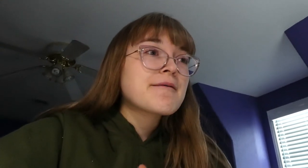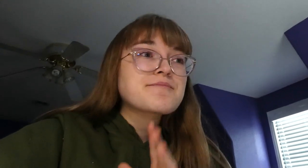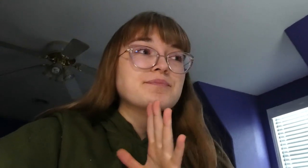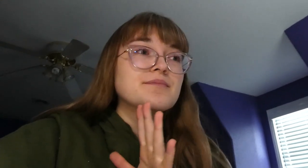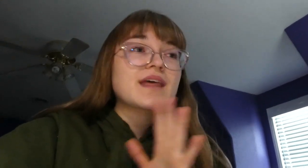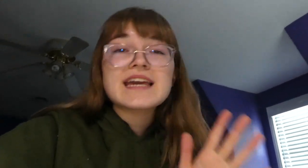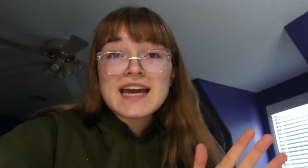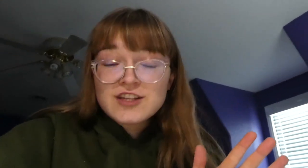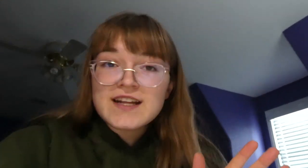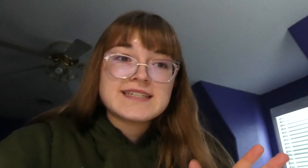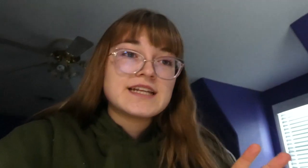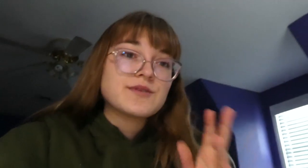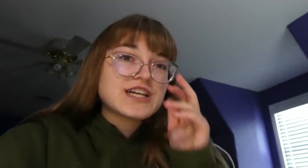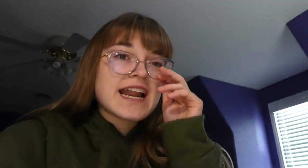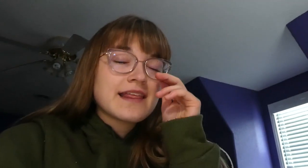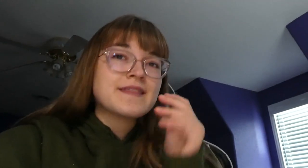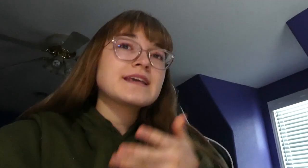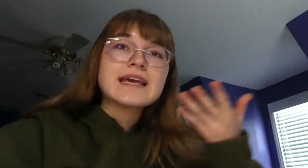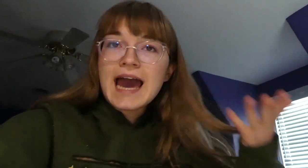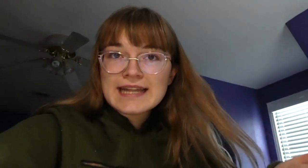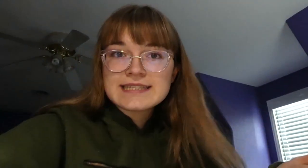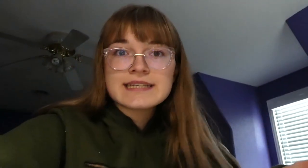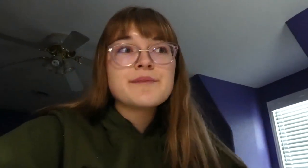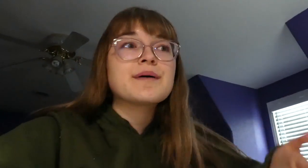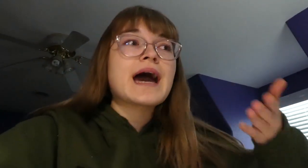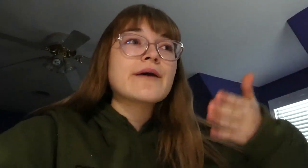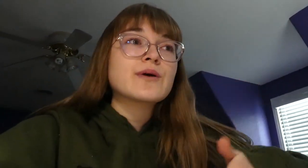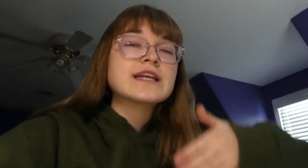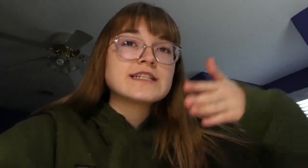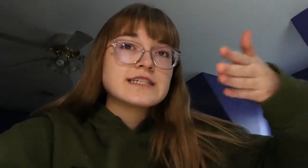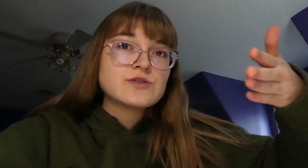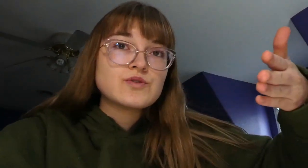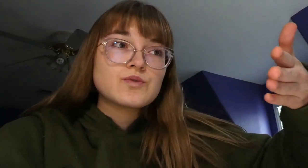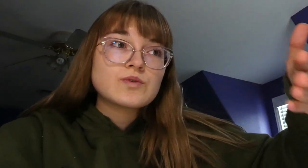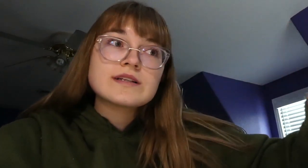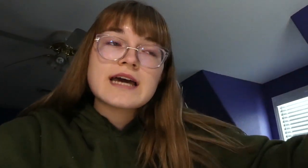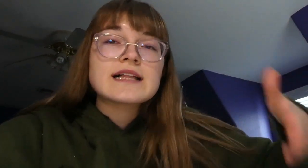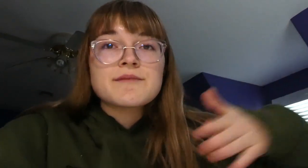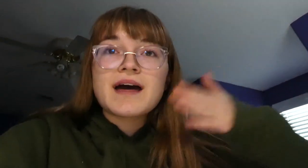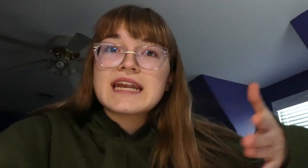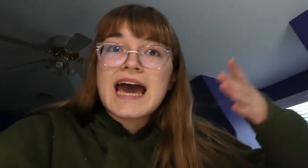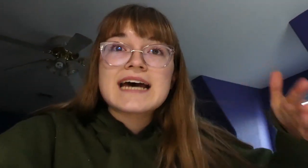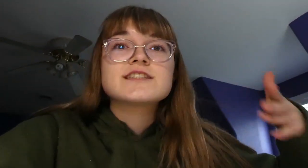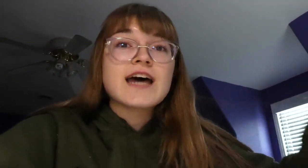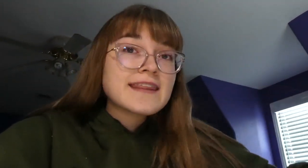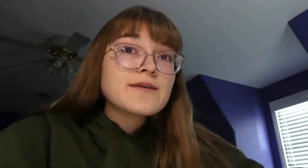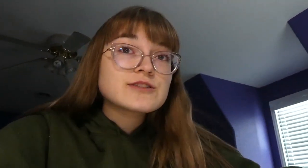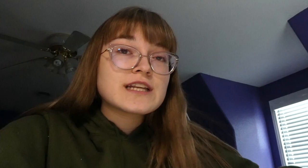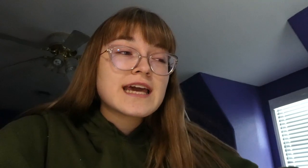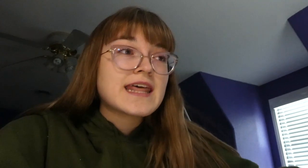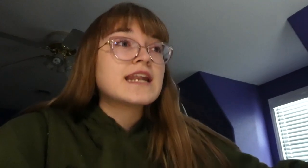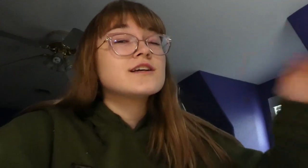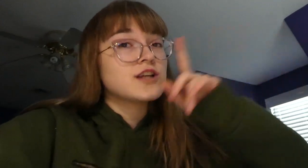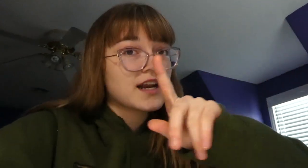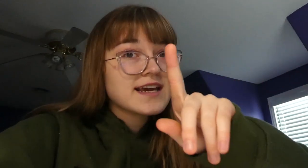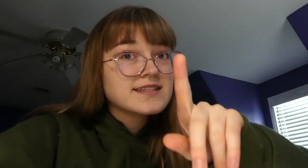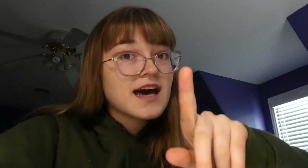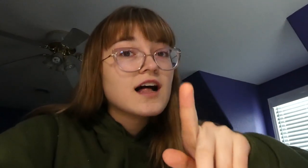But he has not seen it, which I didn't think he had seen it, but I wanted to tell him that it has sign language in it, and not ASL,